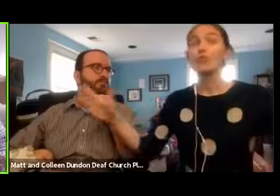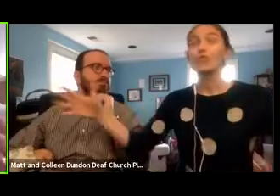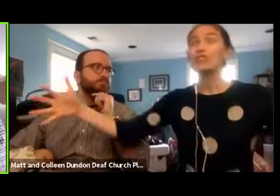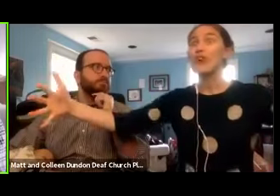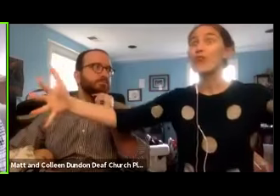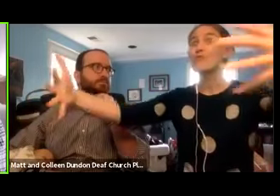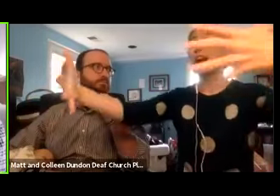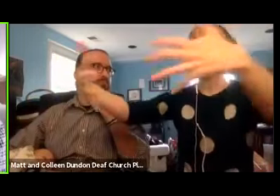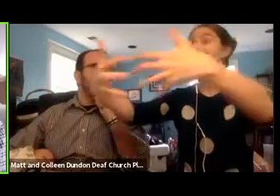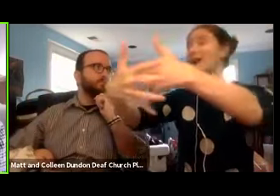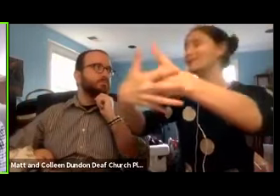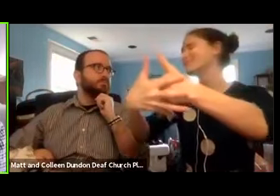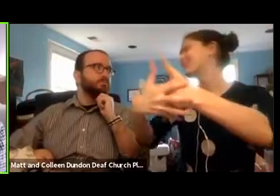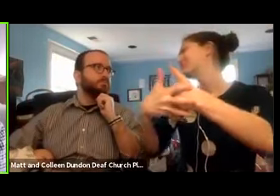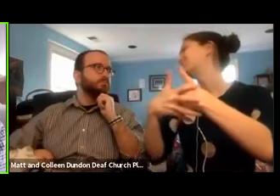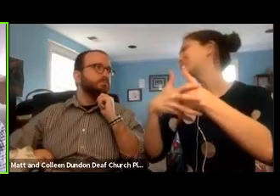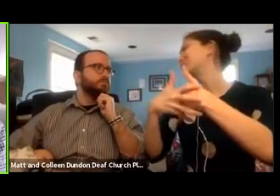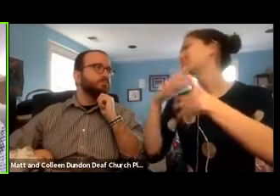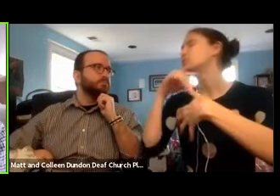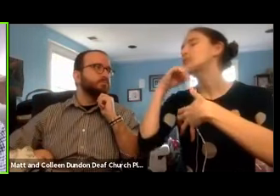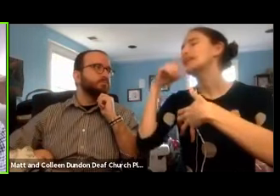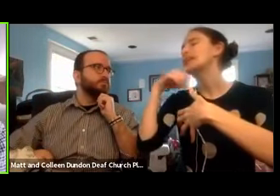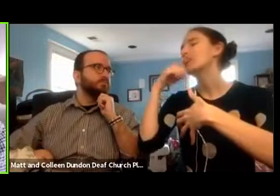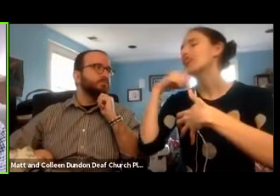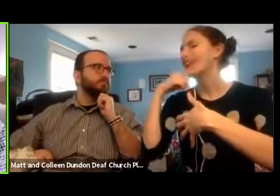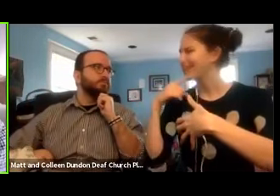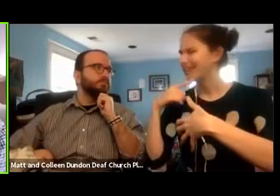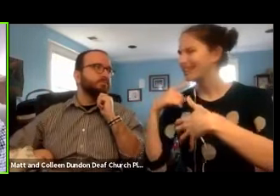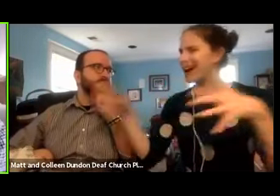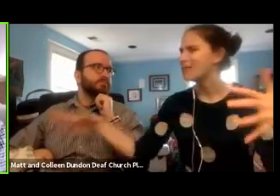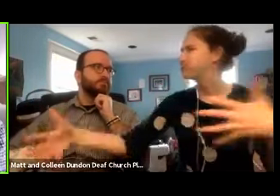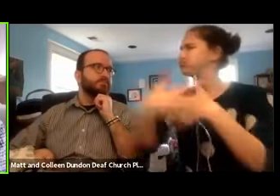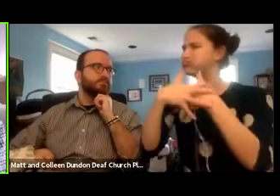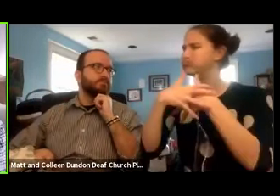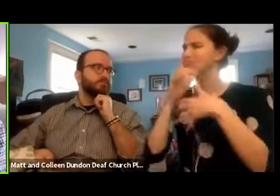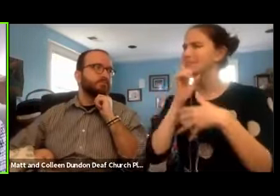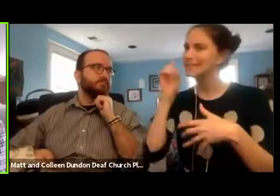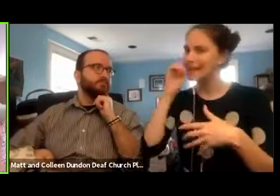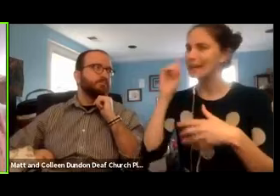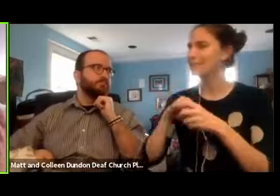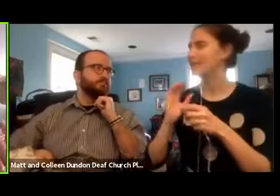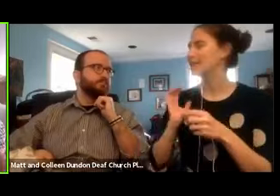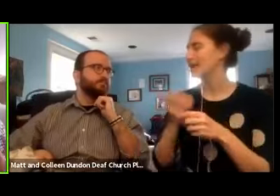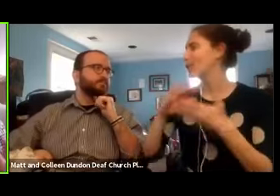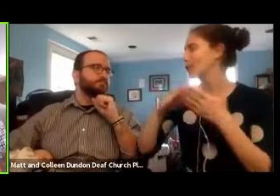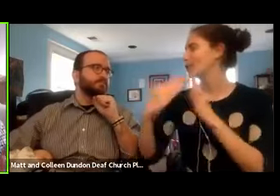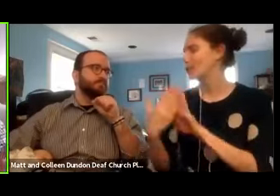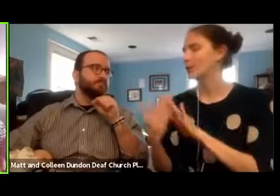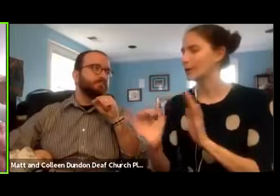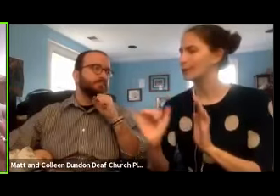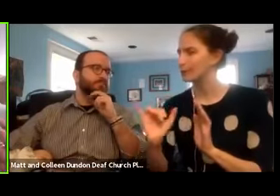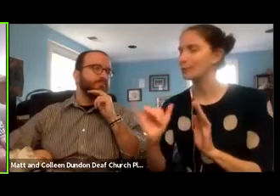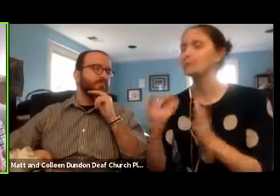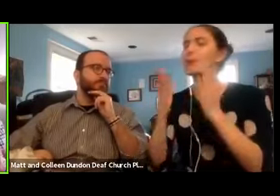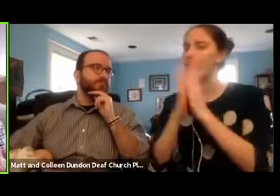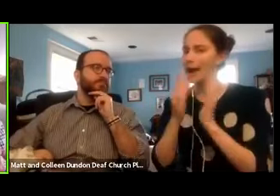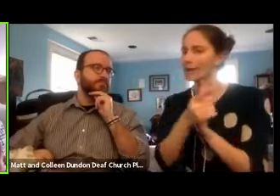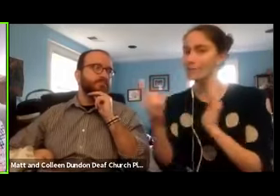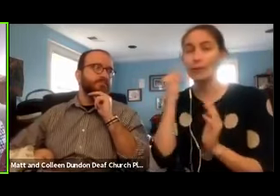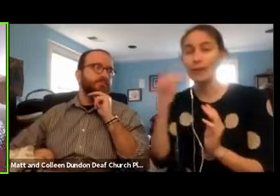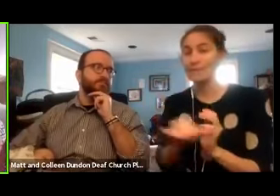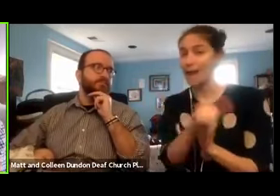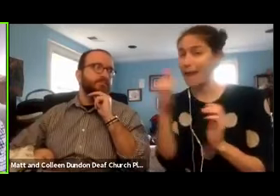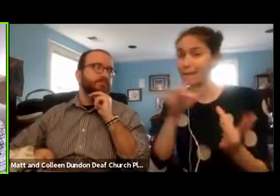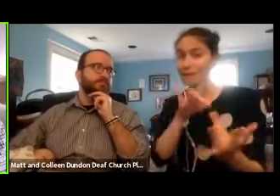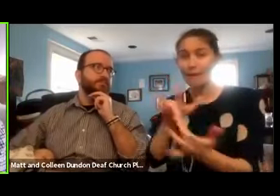and ignore the deaf in our own, our own community. And so I ask you, if you have any context, anything that we